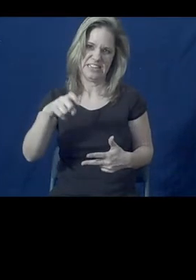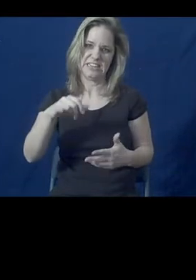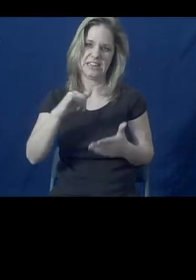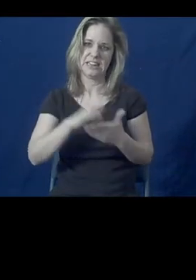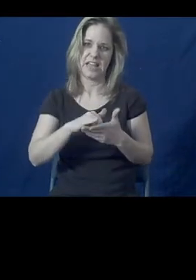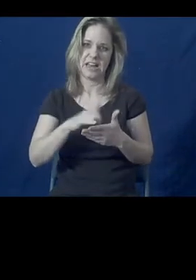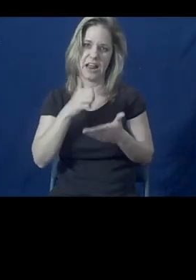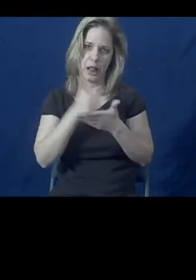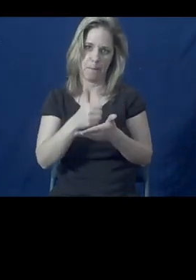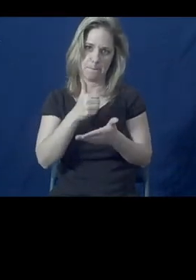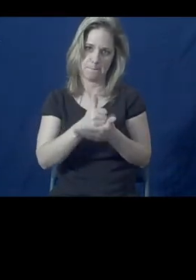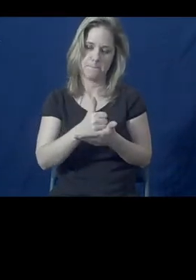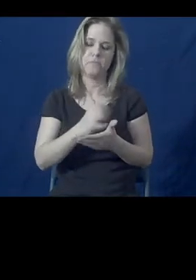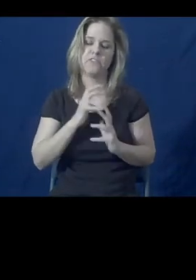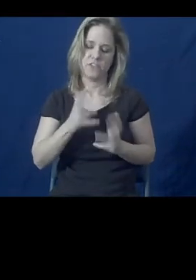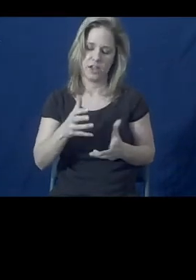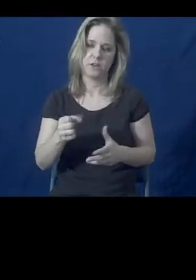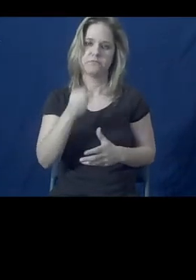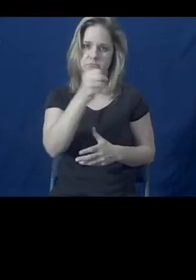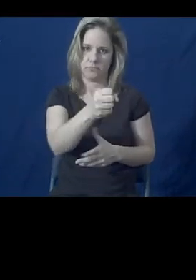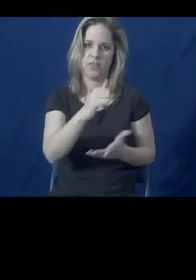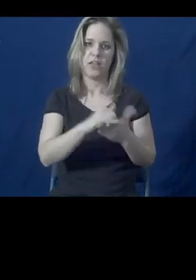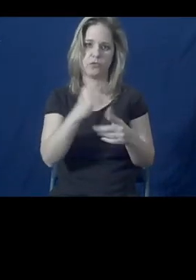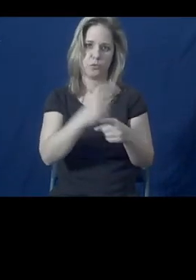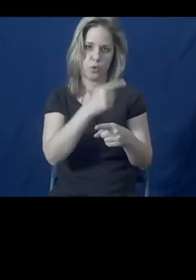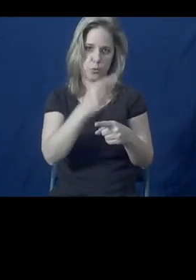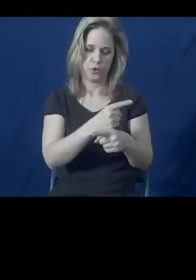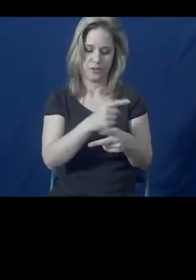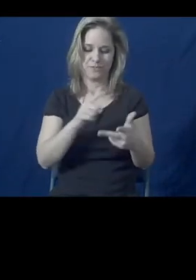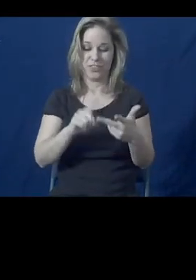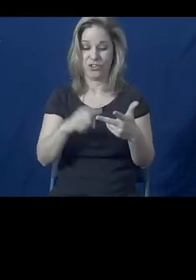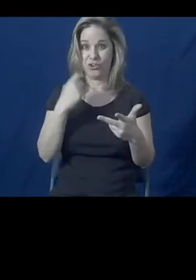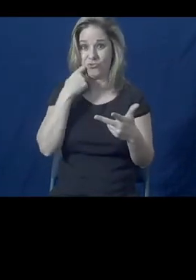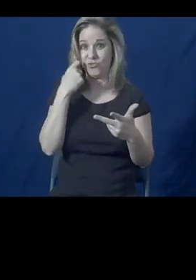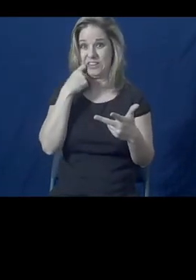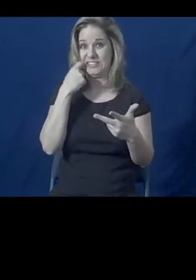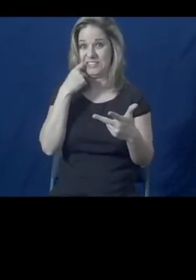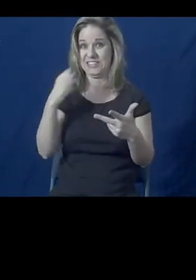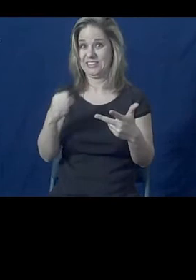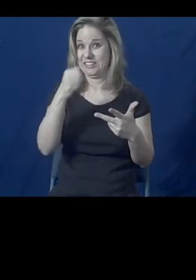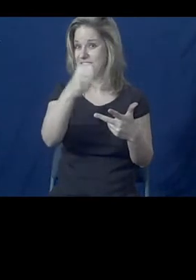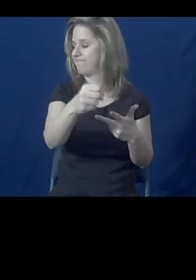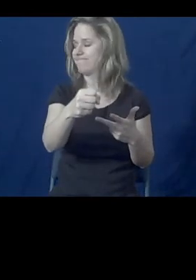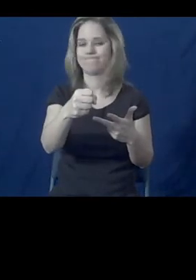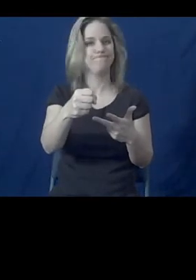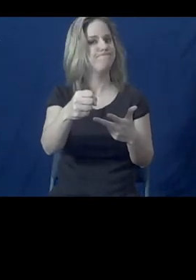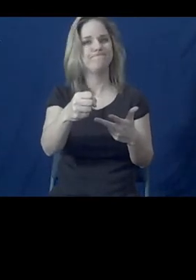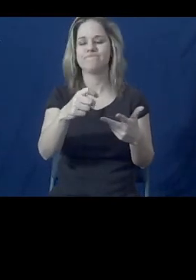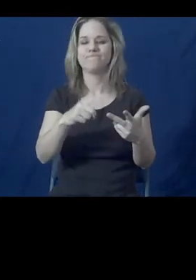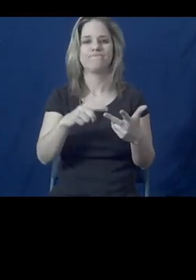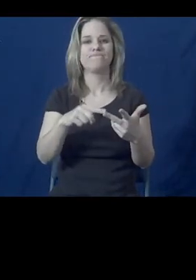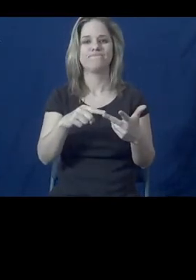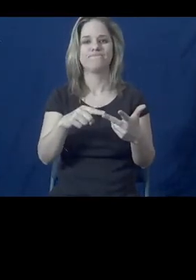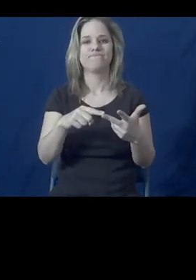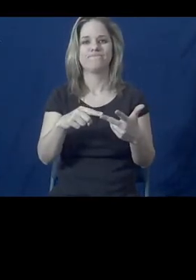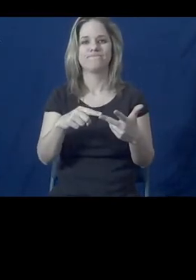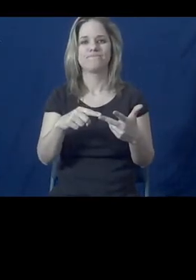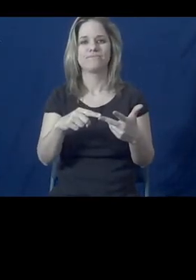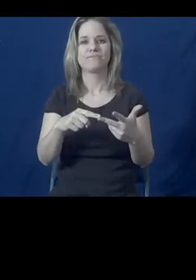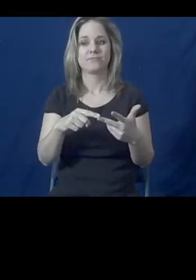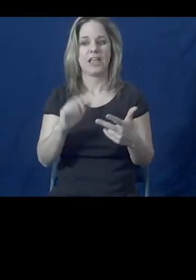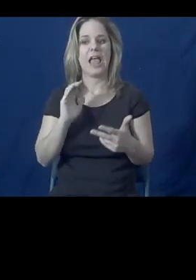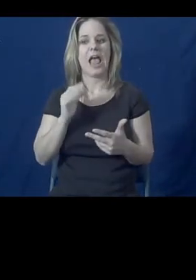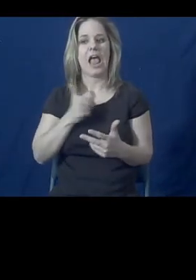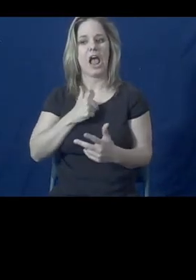a hospitalization was warranted. The third and most recent hospitalization, however, was, in our view, fabricated